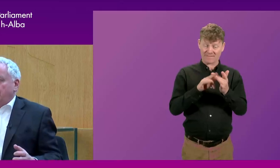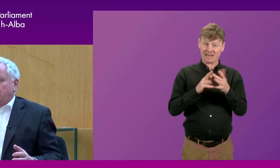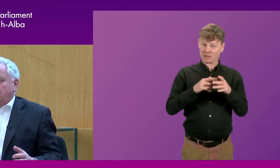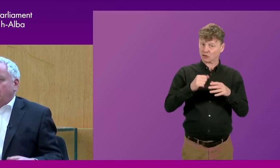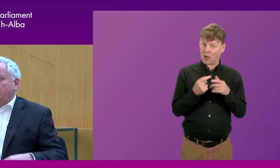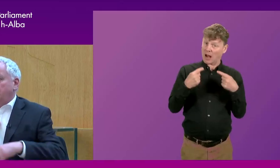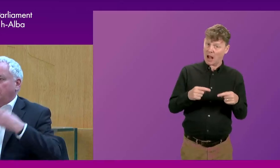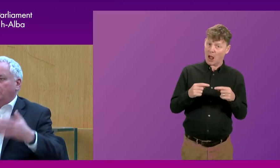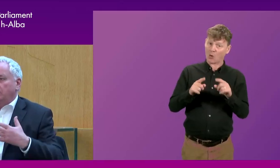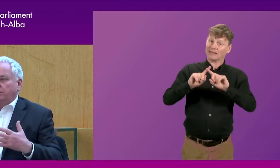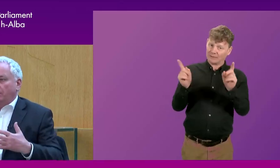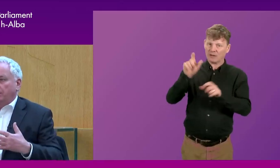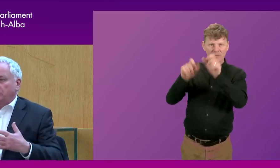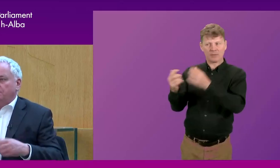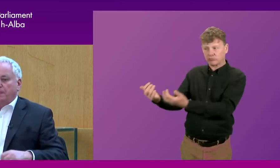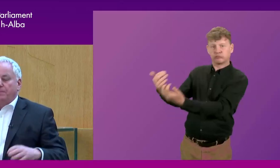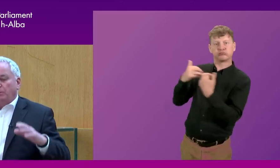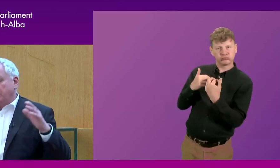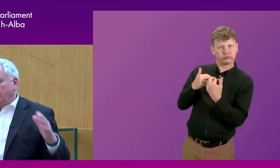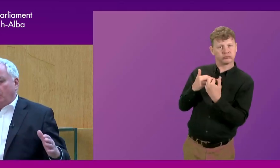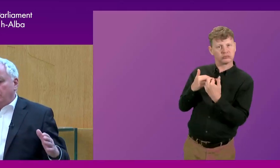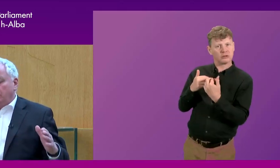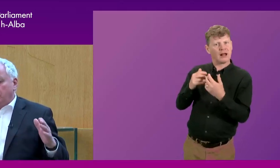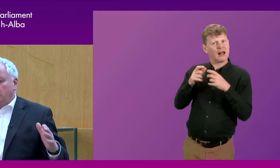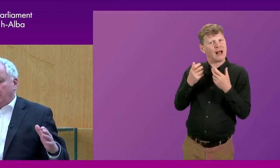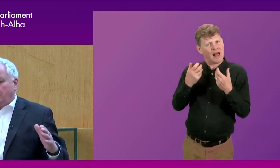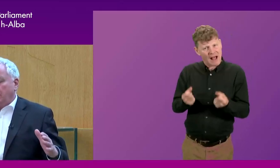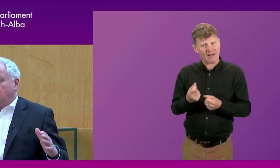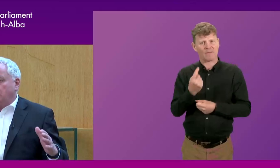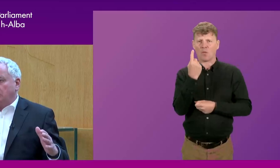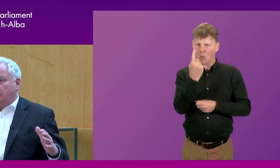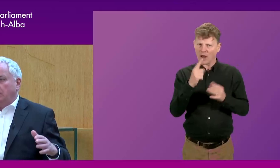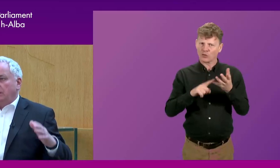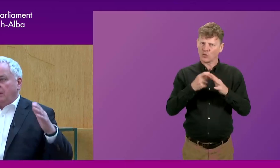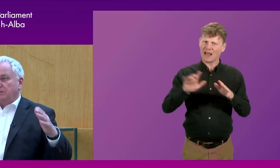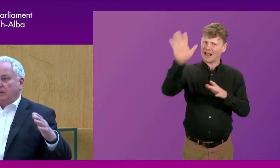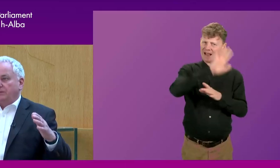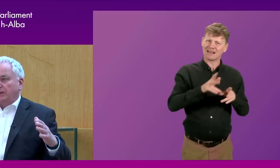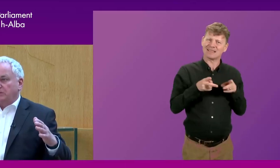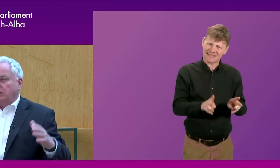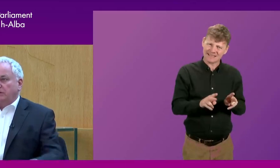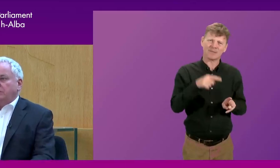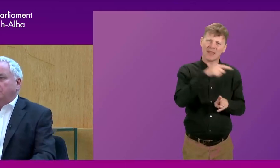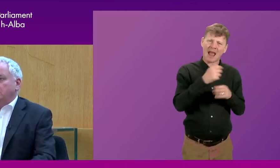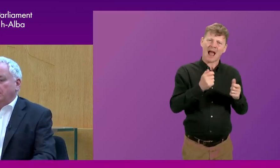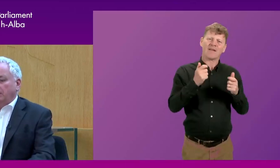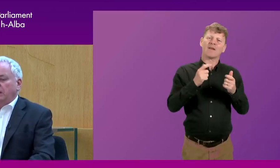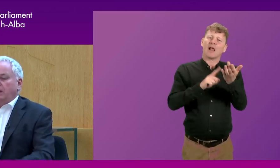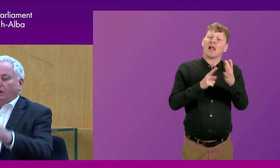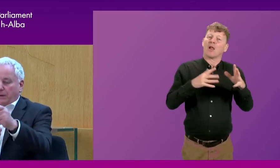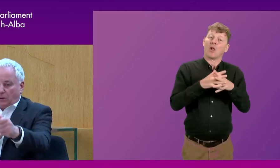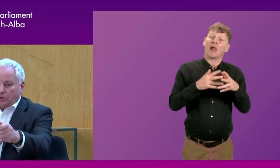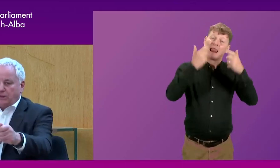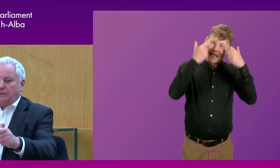people to come and stay in Scotland than it turned around depopulation. We still had a one UK immigration system, and they still had the legislative responsibility.